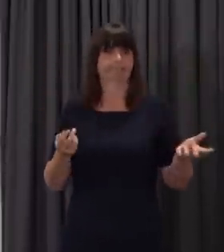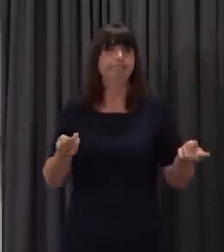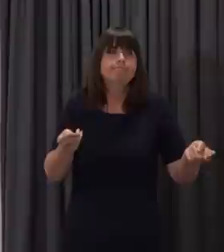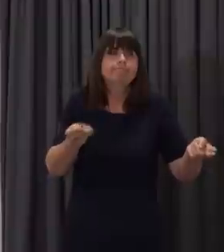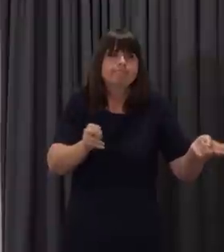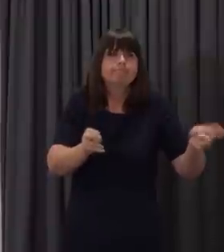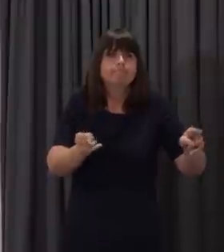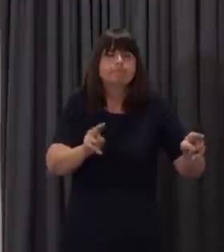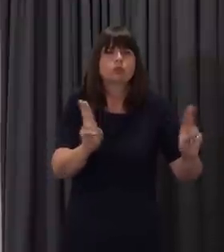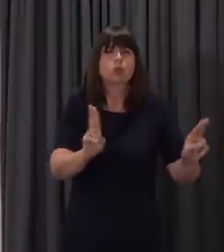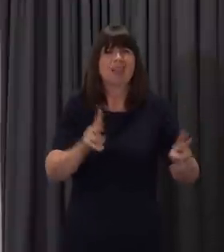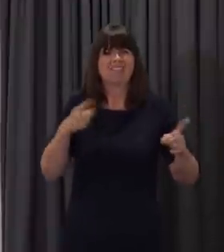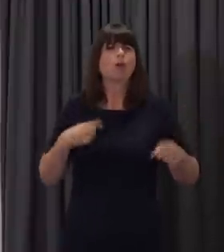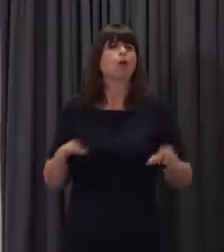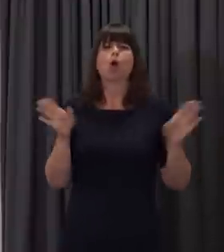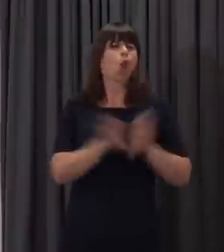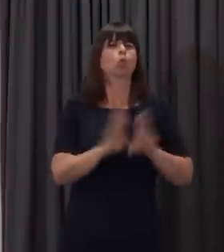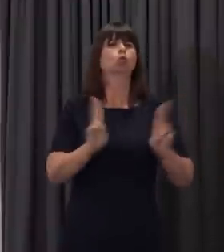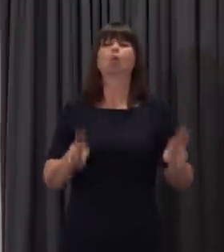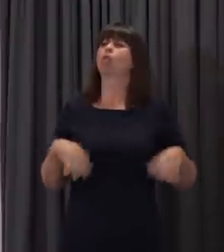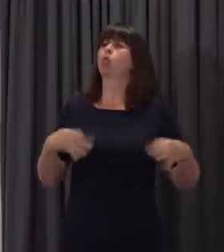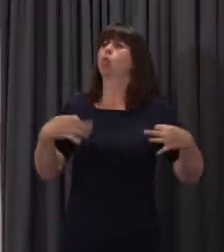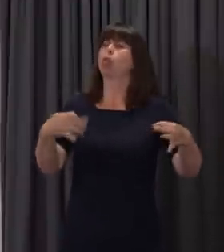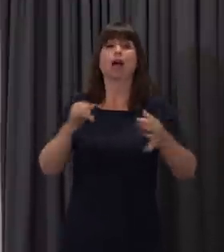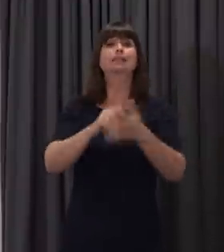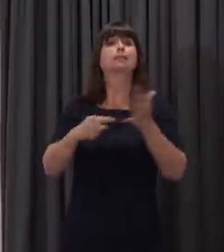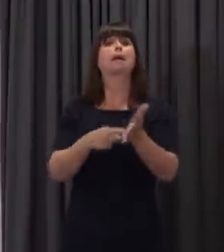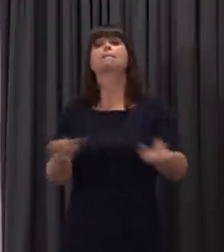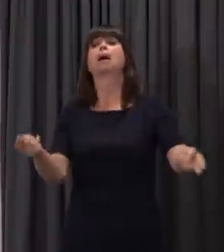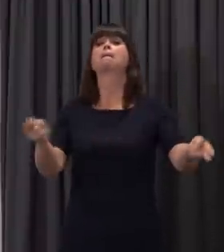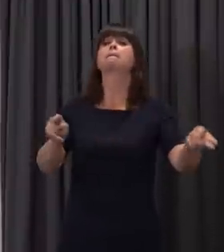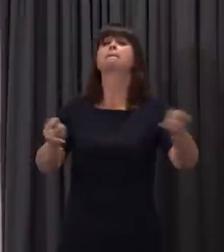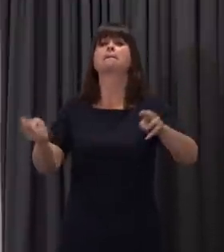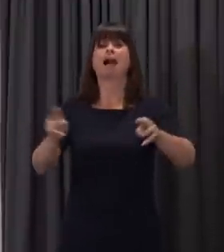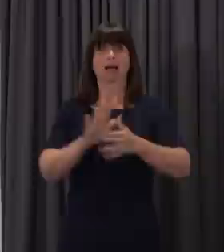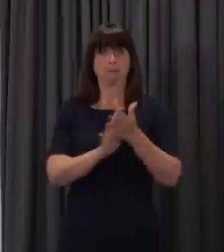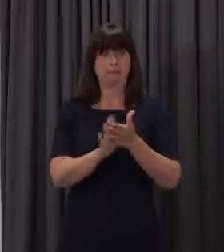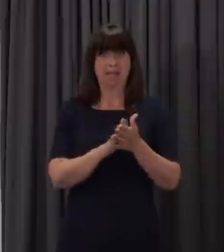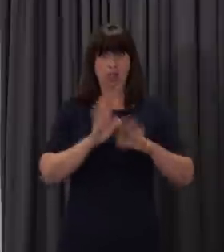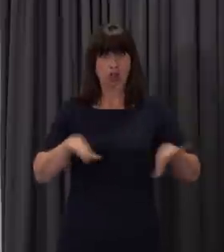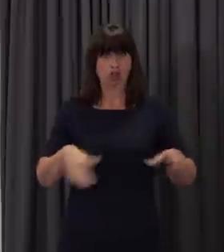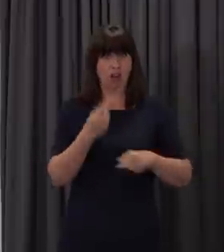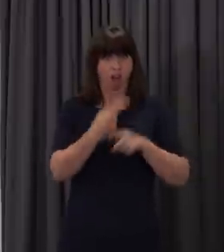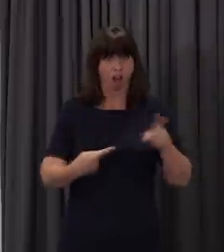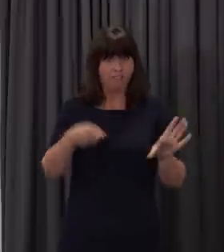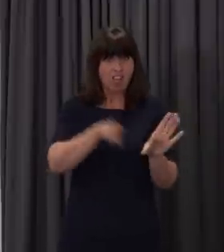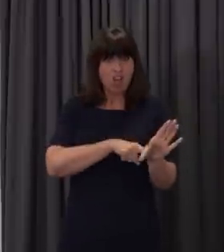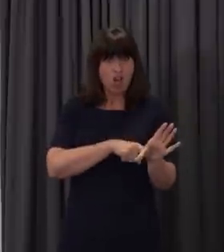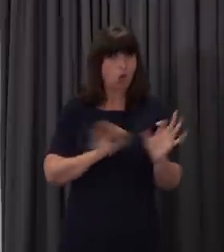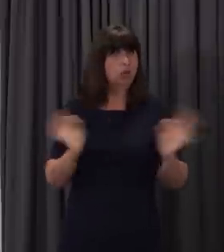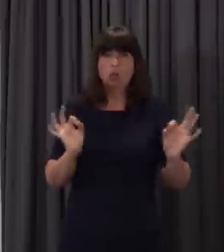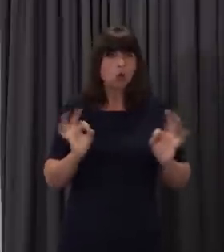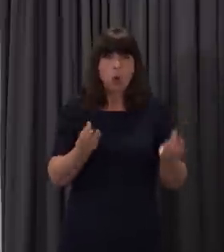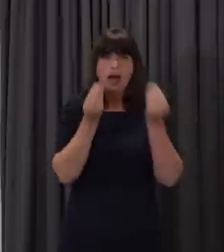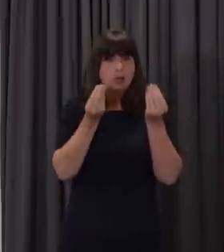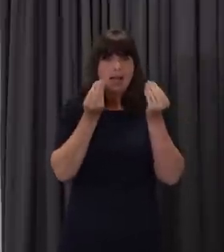Waiting until September would mean almost half a year without schooling, which would be to the detriment to the